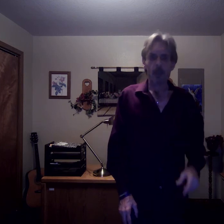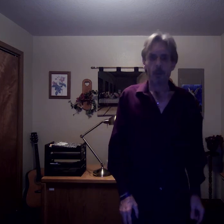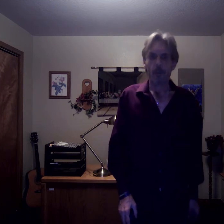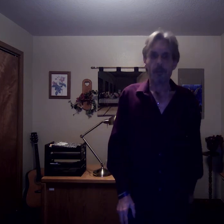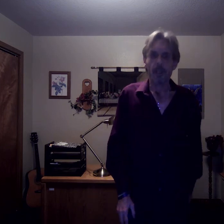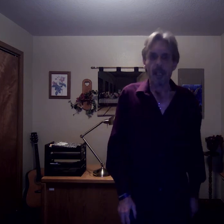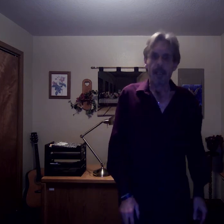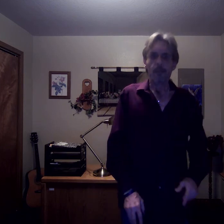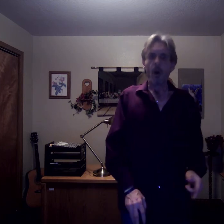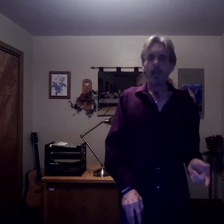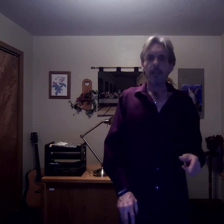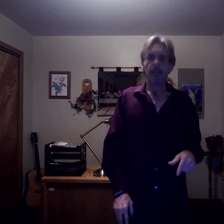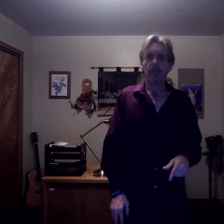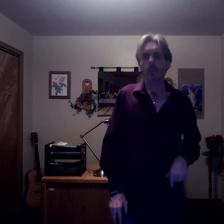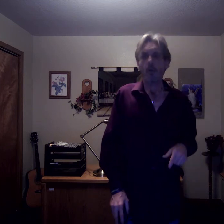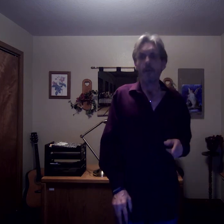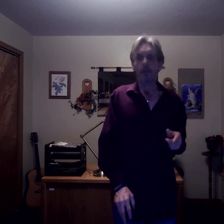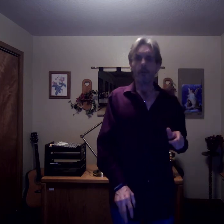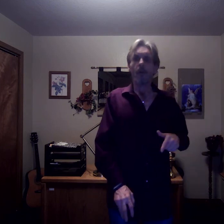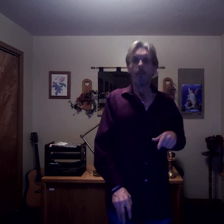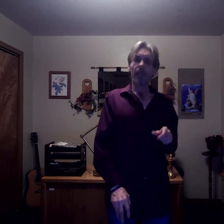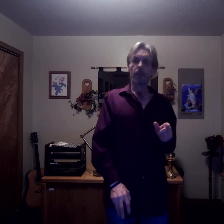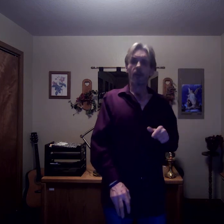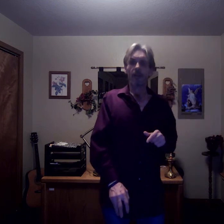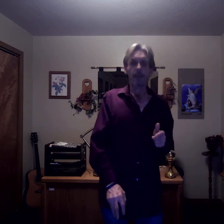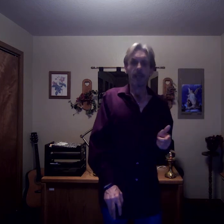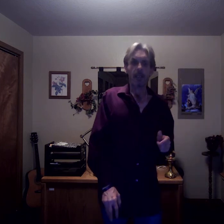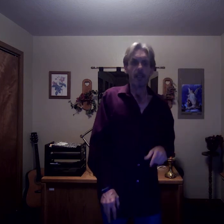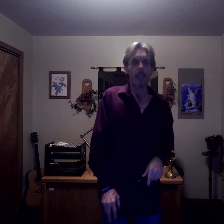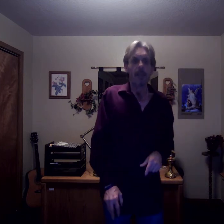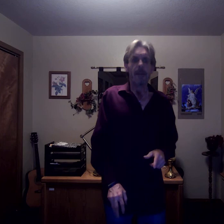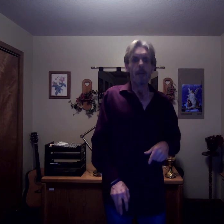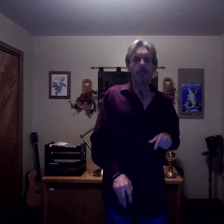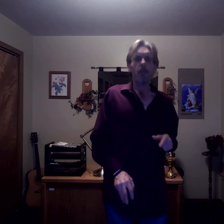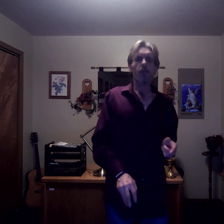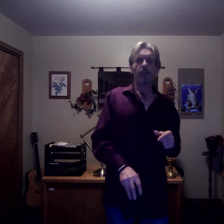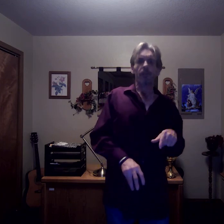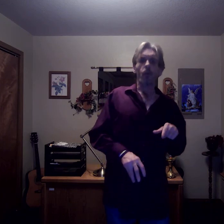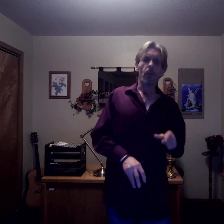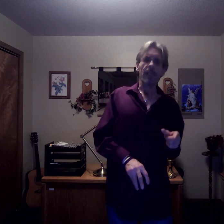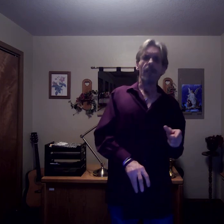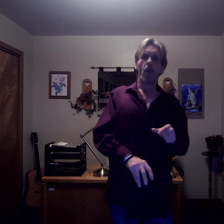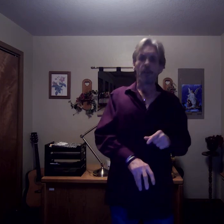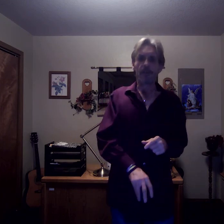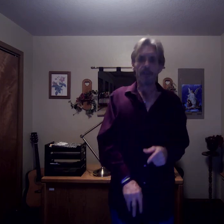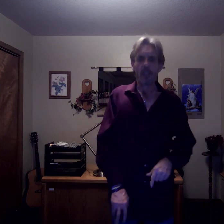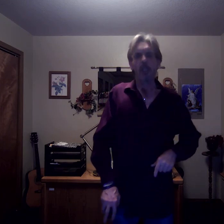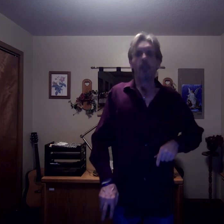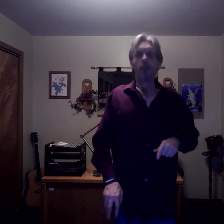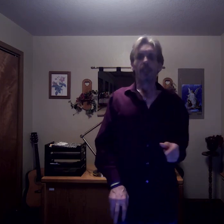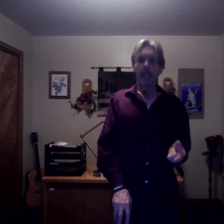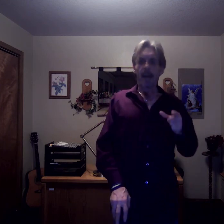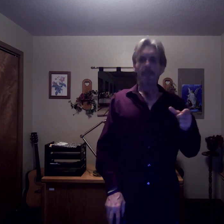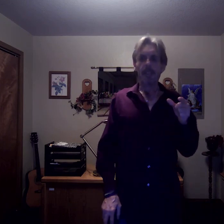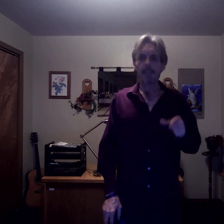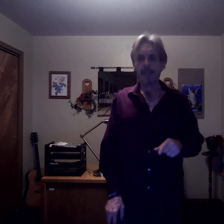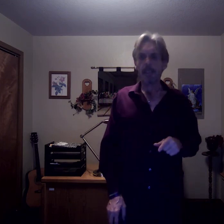world. As Paul Allen, the co-founder of Microsoft, stated, that music reinforces your confidence in the